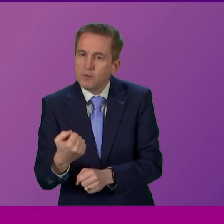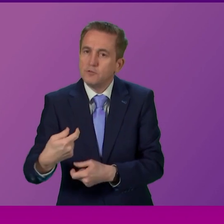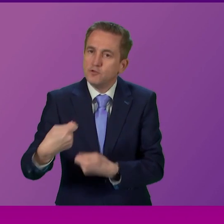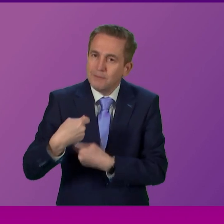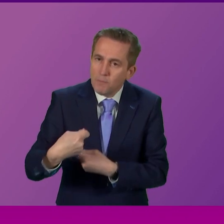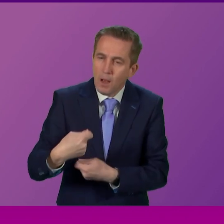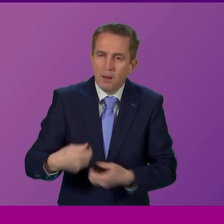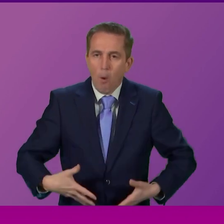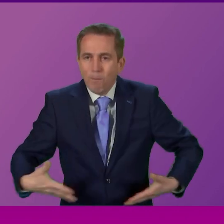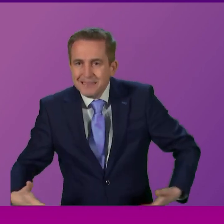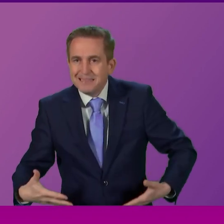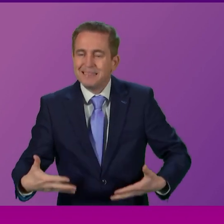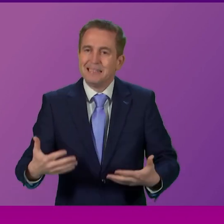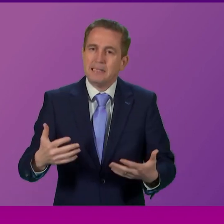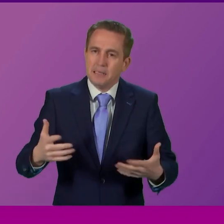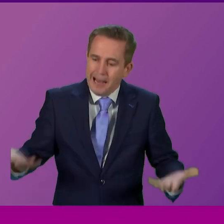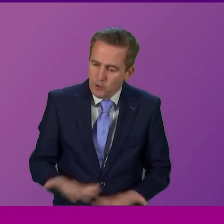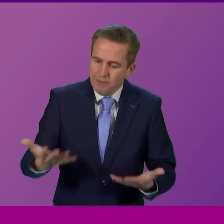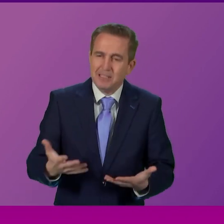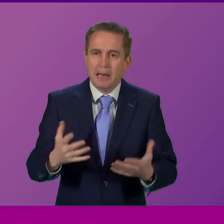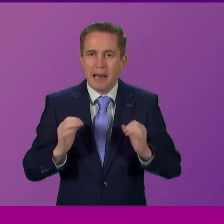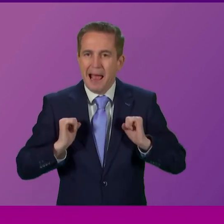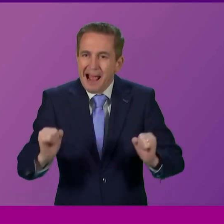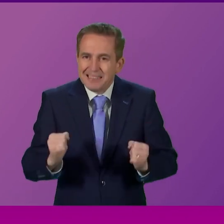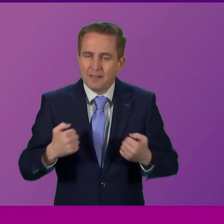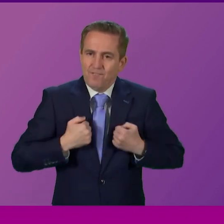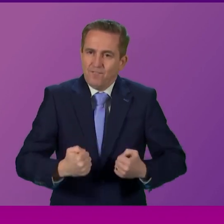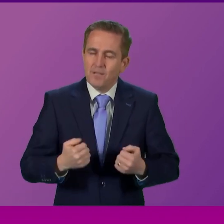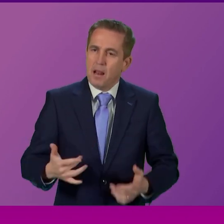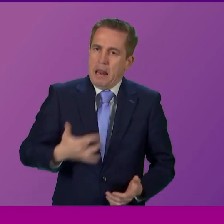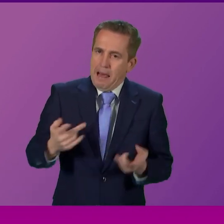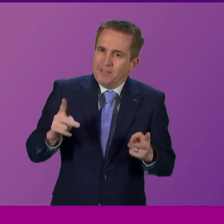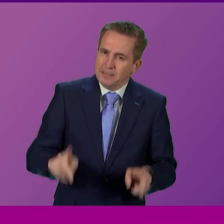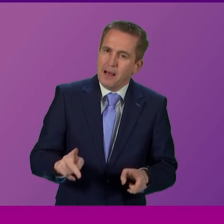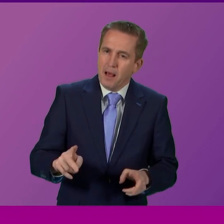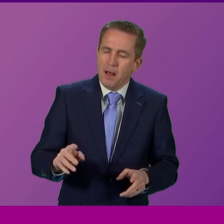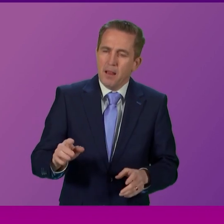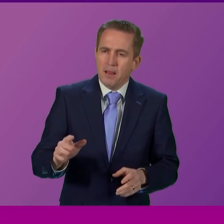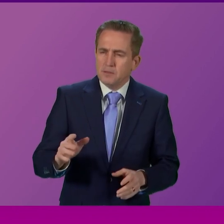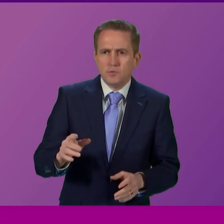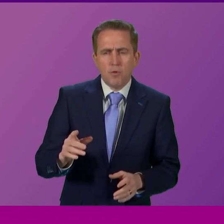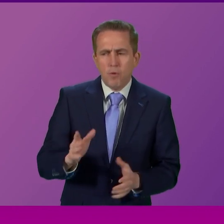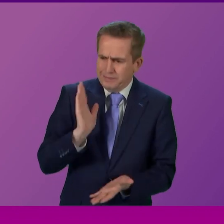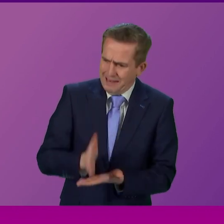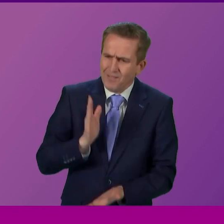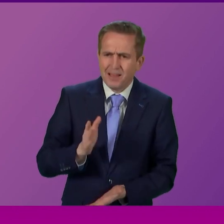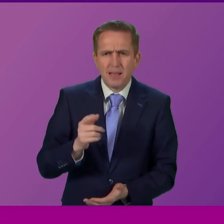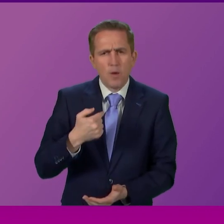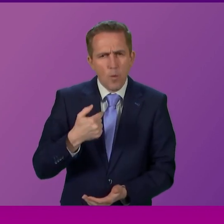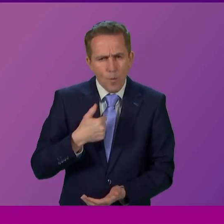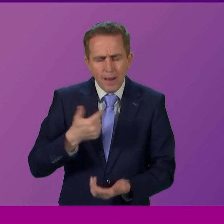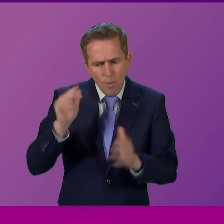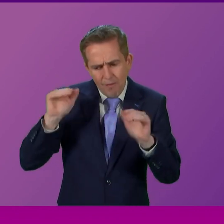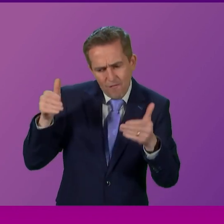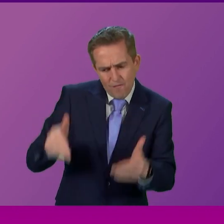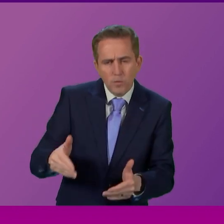to obesity and healthy and active lifestyle something that i know is very important to brian whittle so i can give him a very firm commitment that we'll continue our